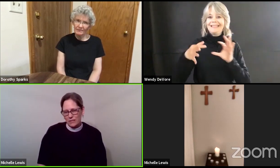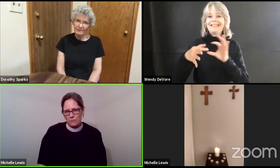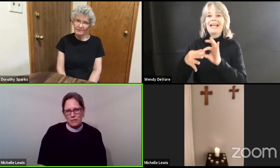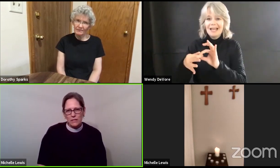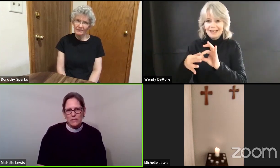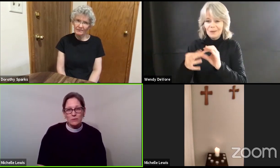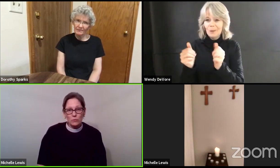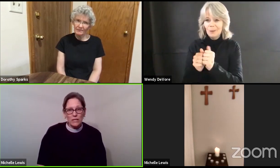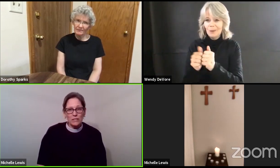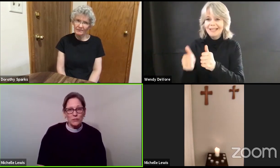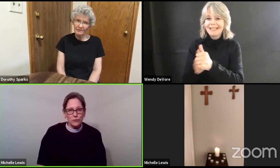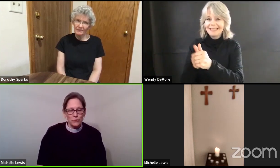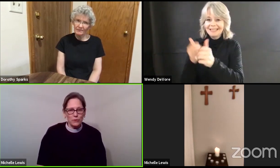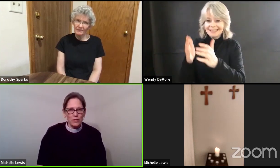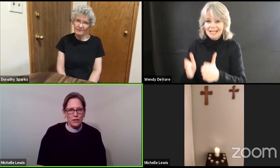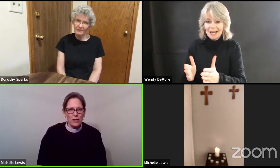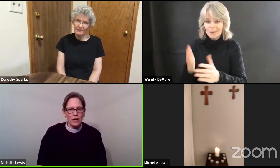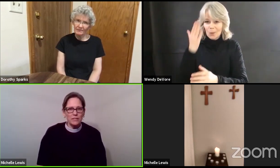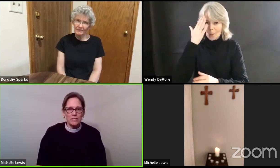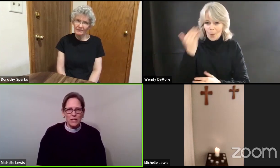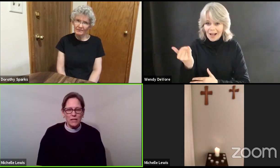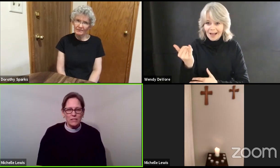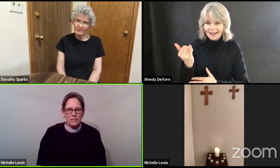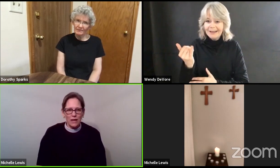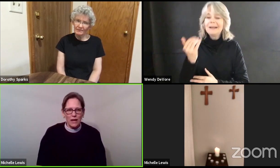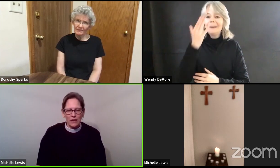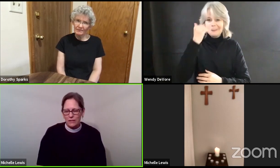because we too are staying inside